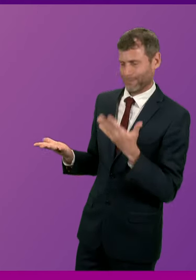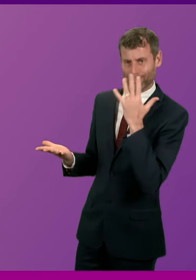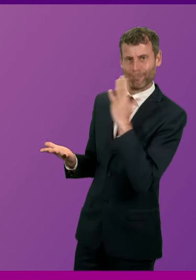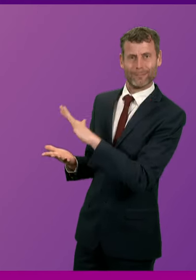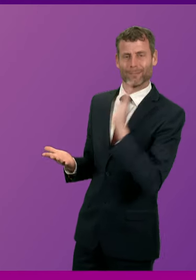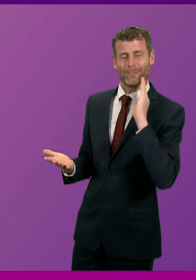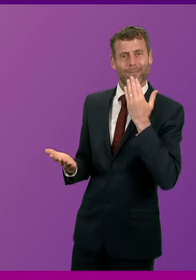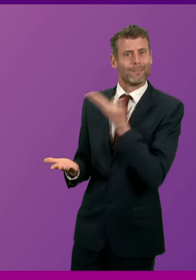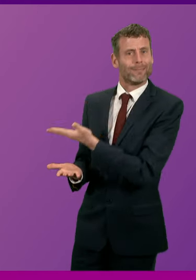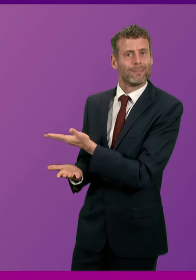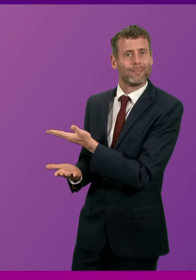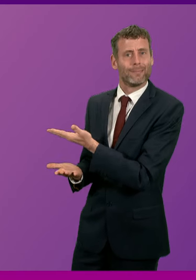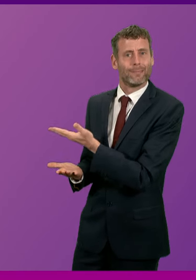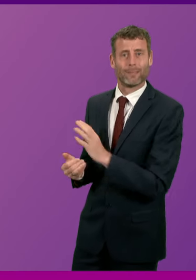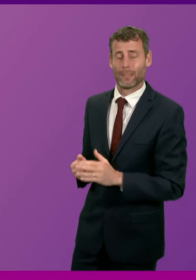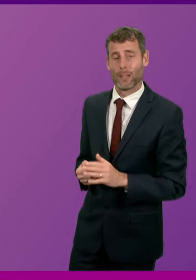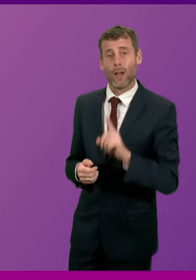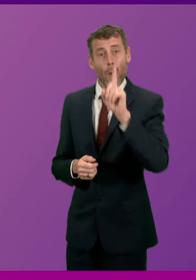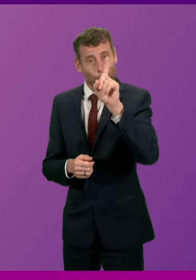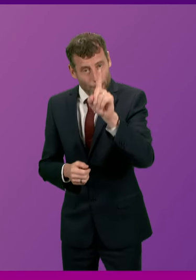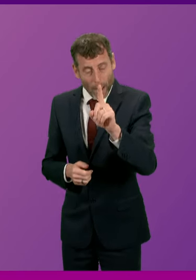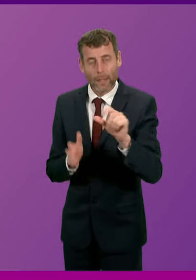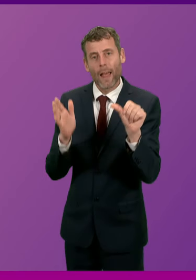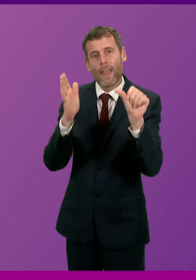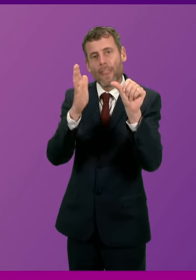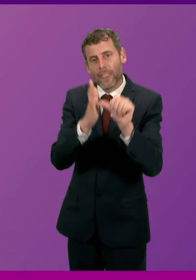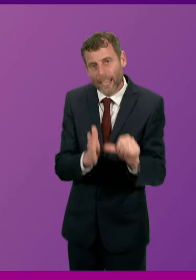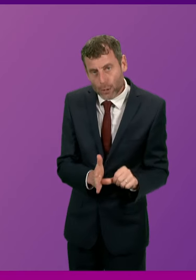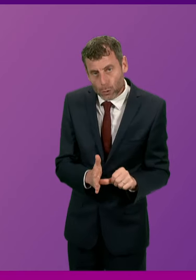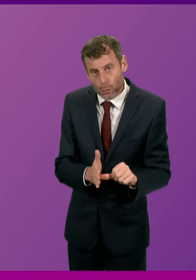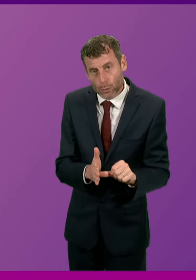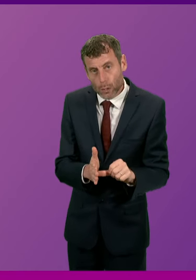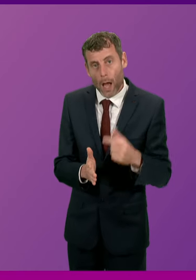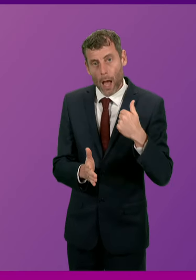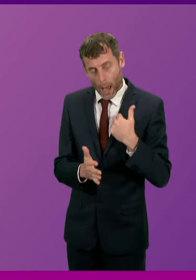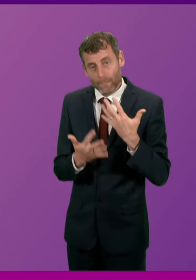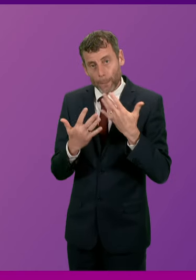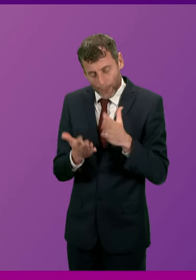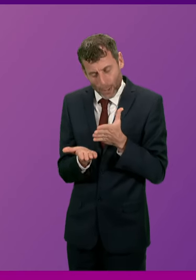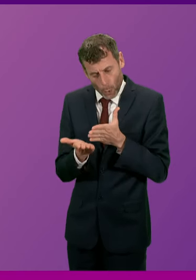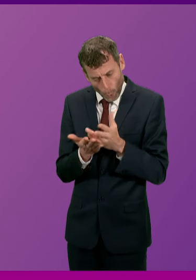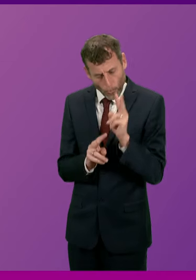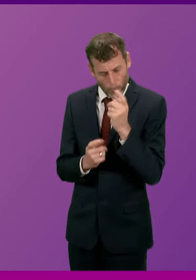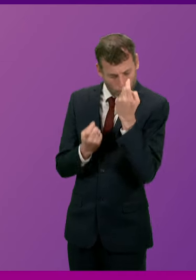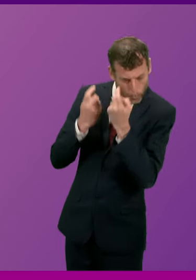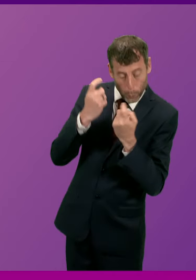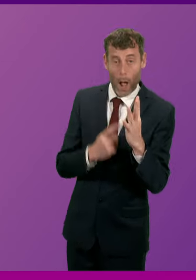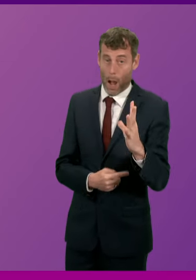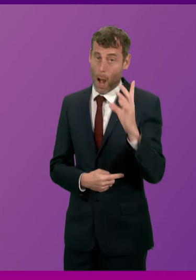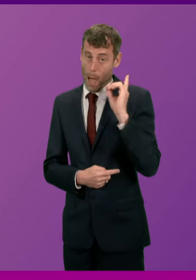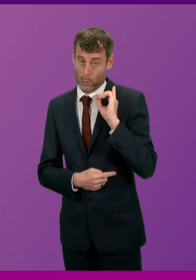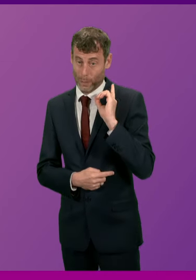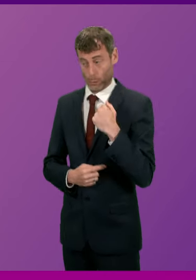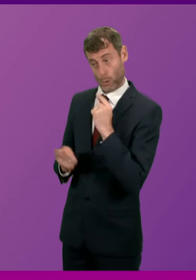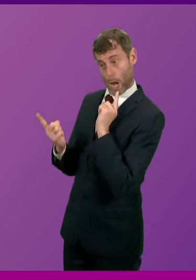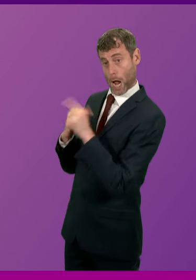in addition to that, the issues that I went through at length last week, presiding officer, in answering Mr